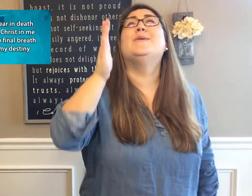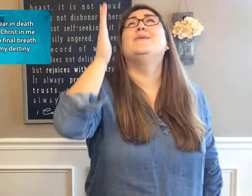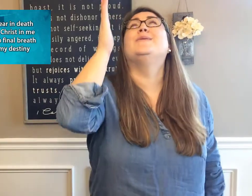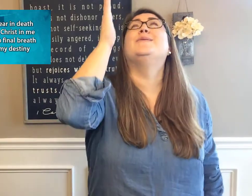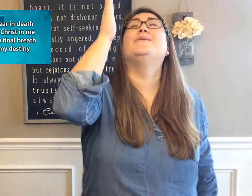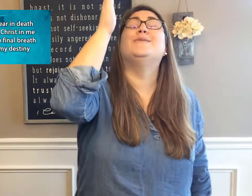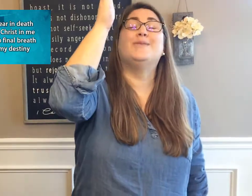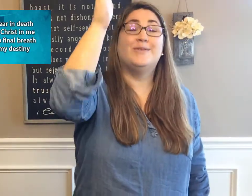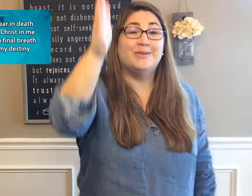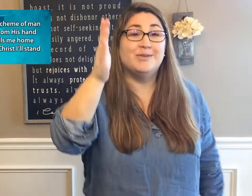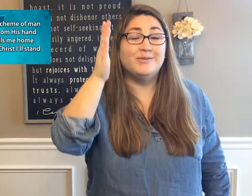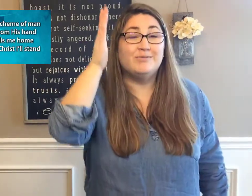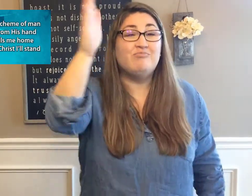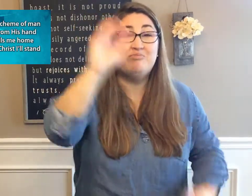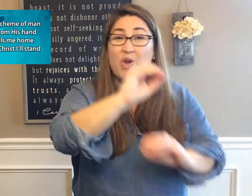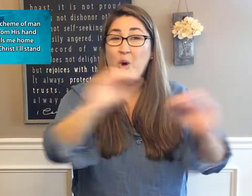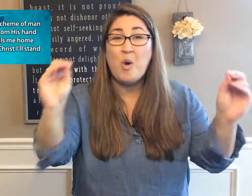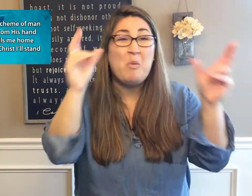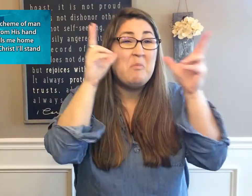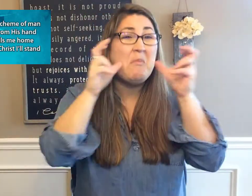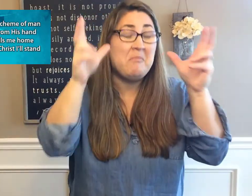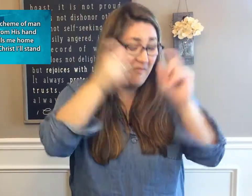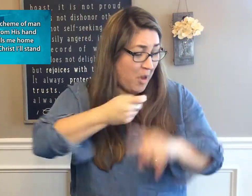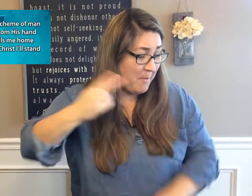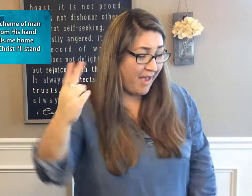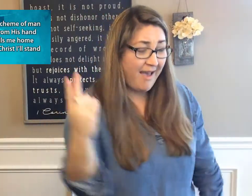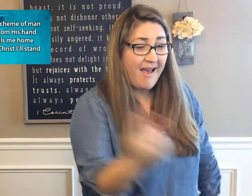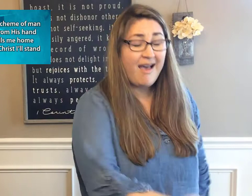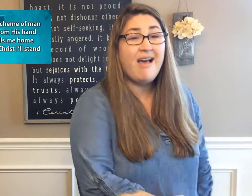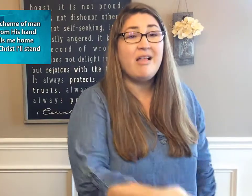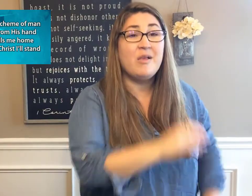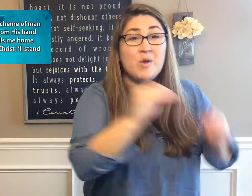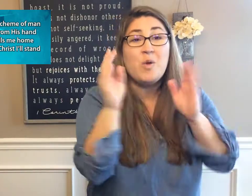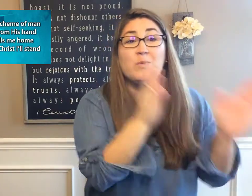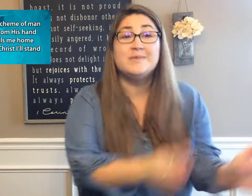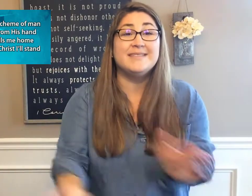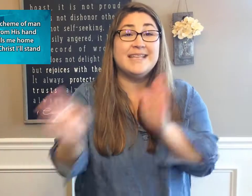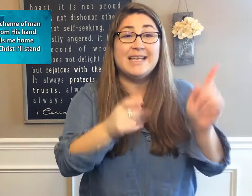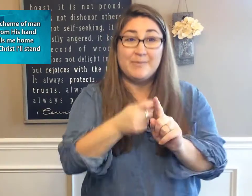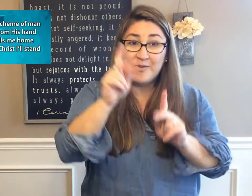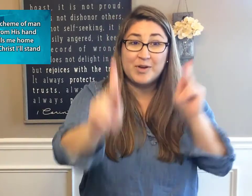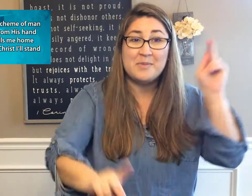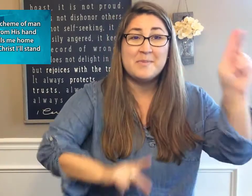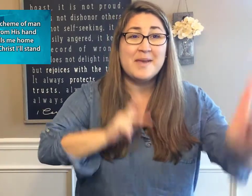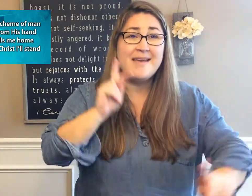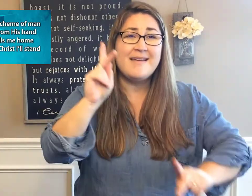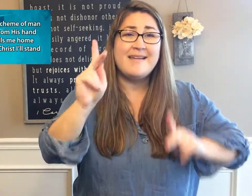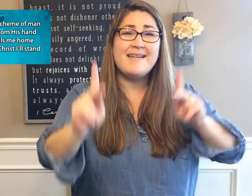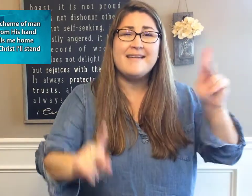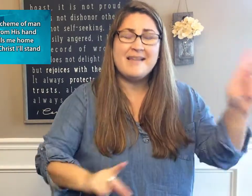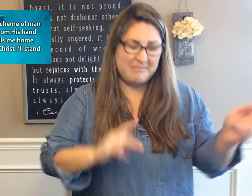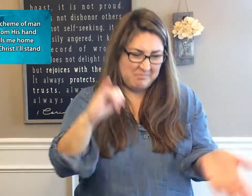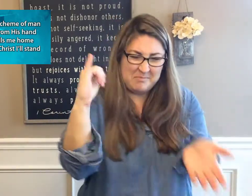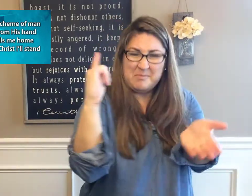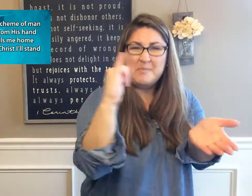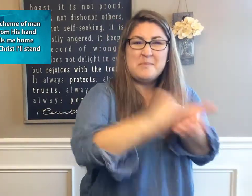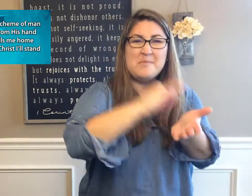No power of hell, no scheme of man Can